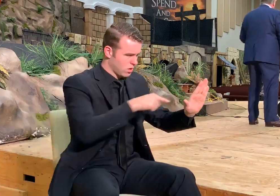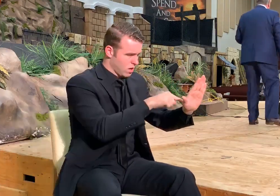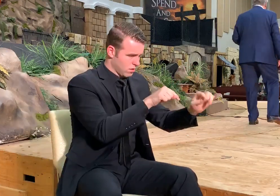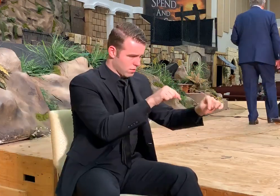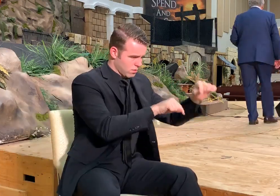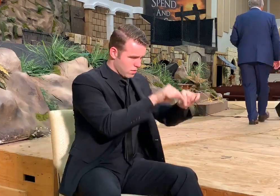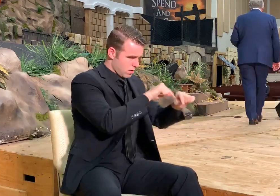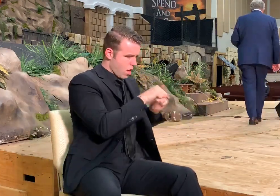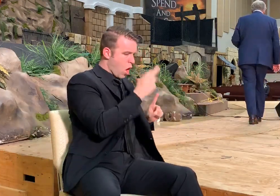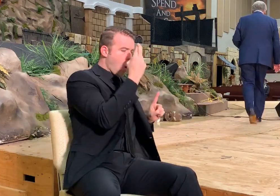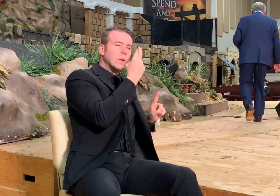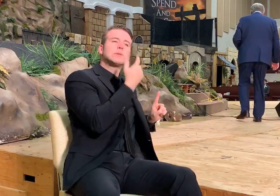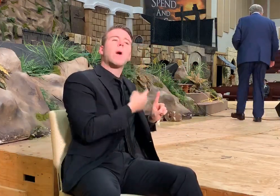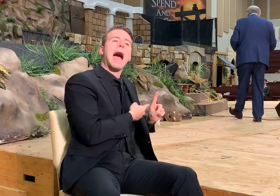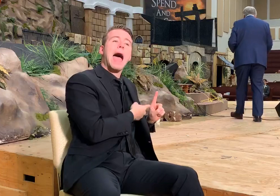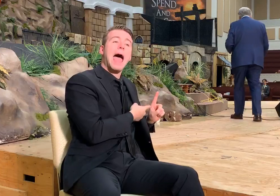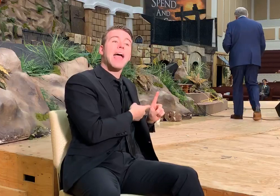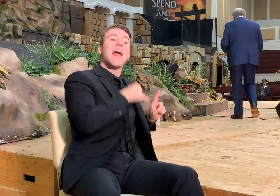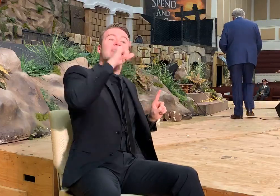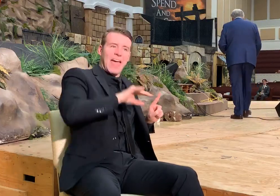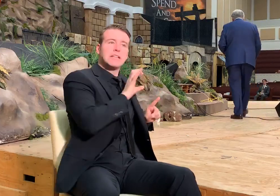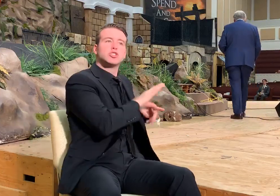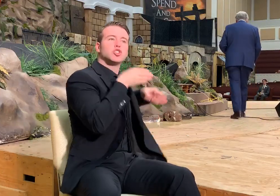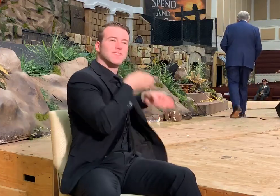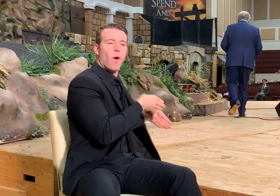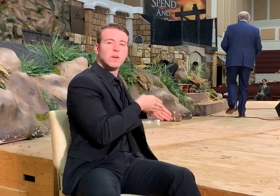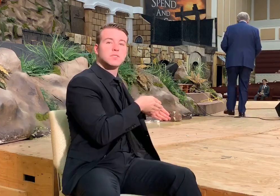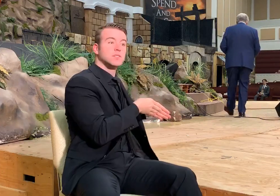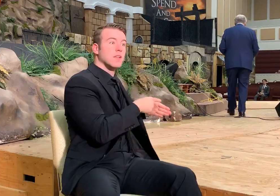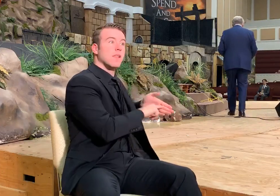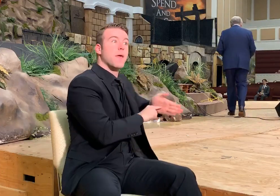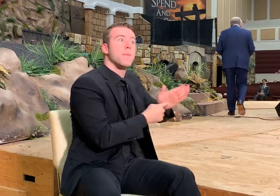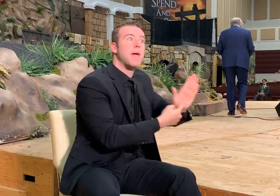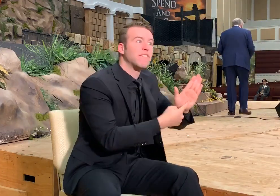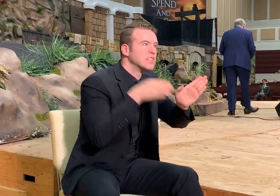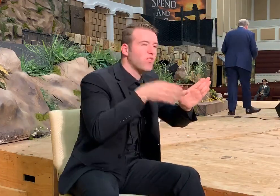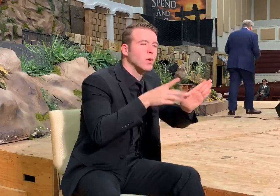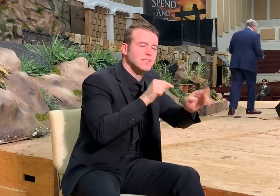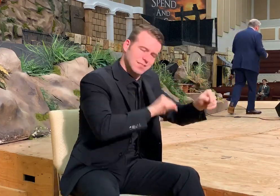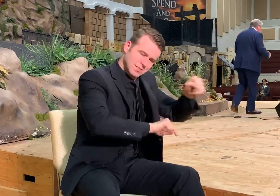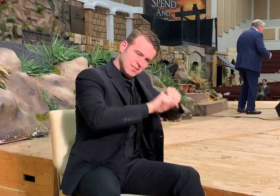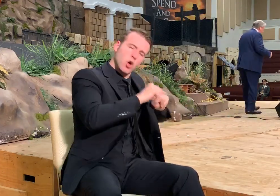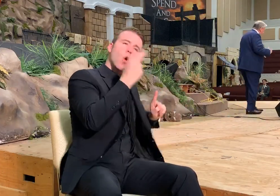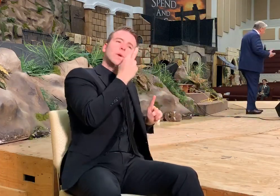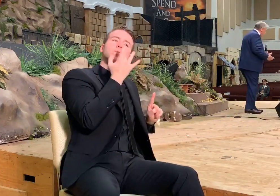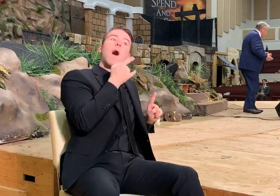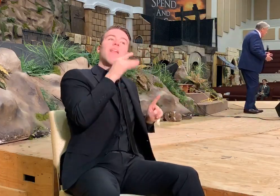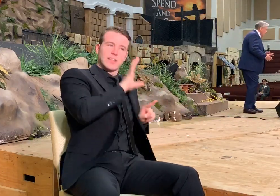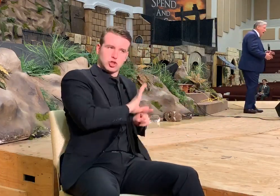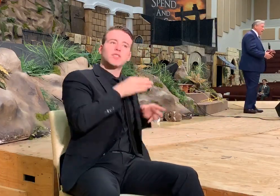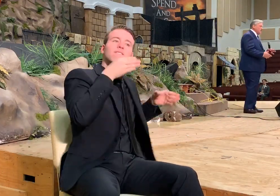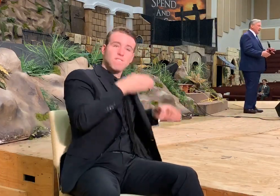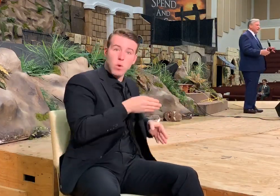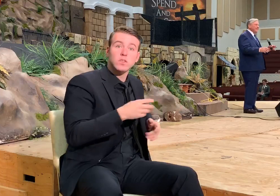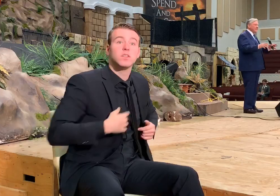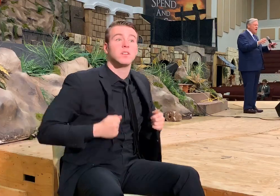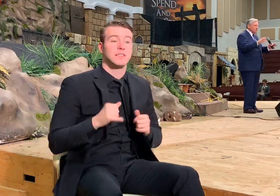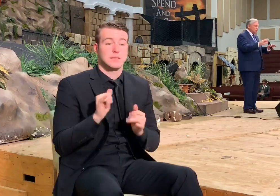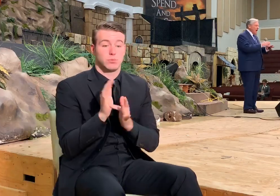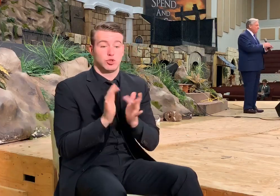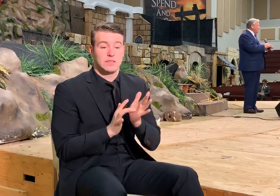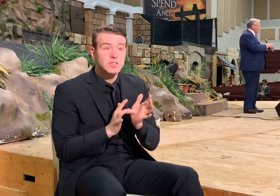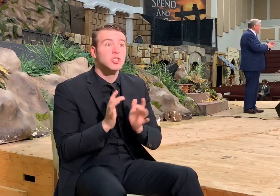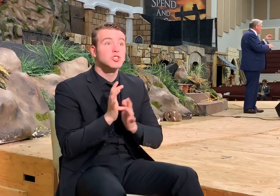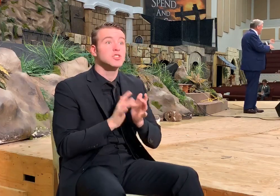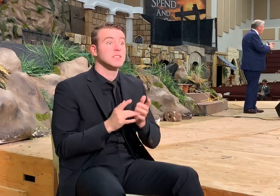stuff we have going on in our world today socially was going on and even worse in some cases back in the days of Jesus. And yet he did